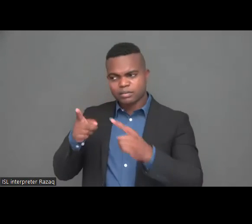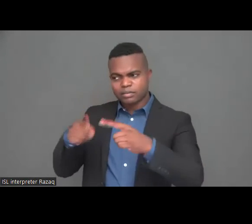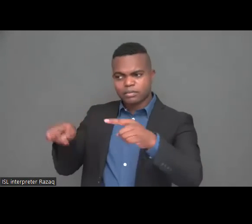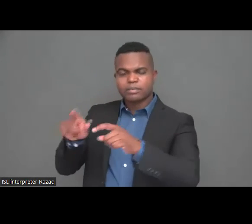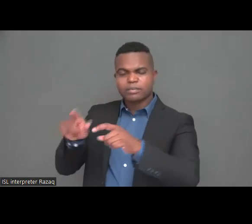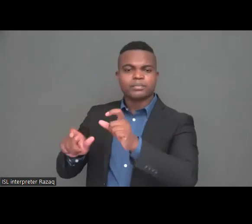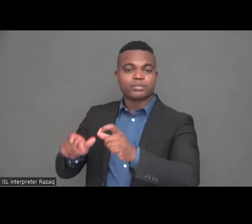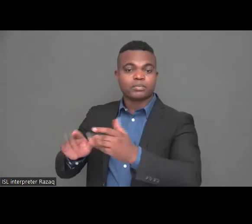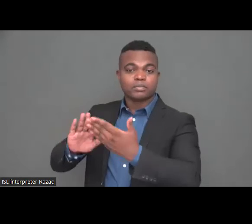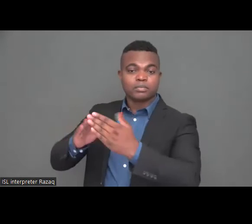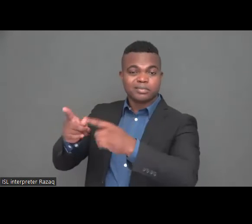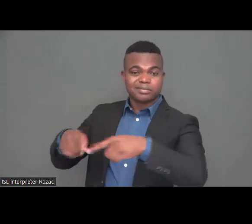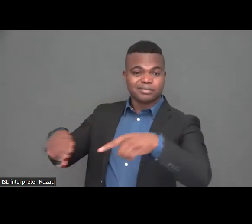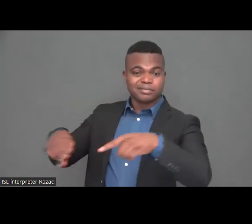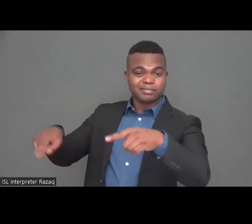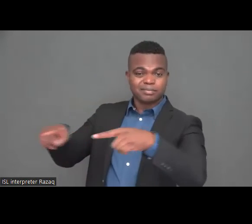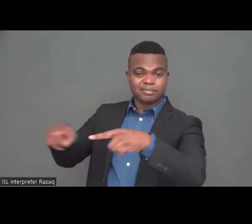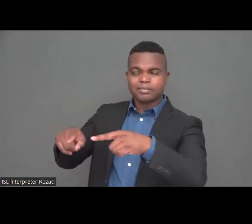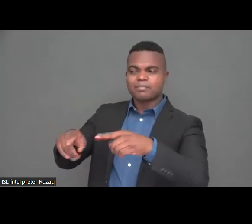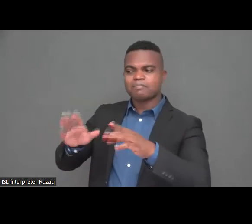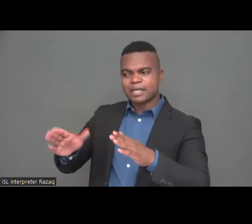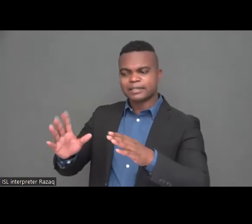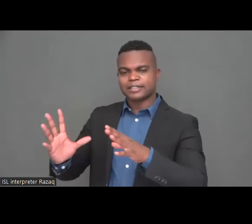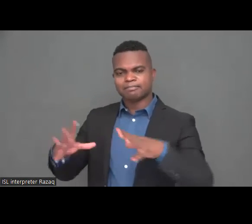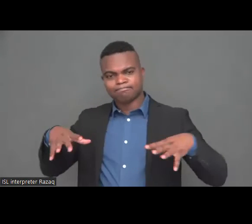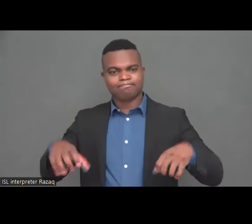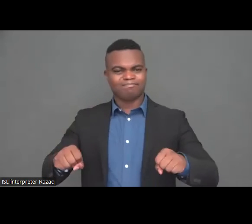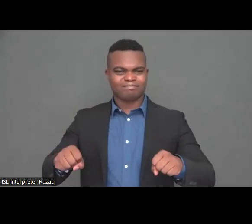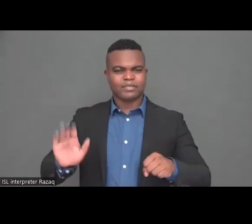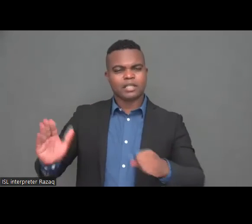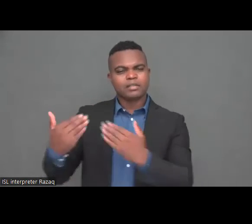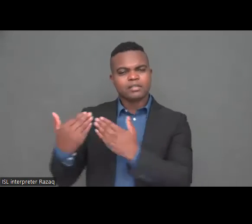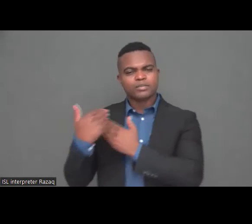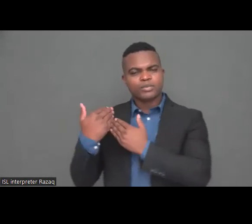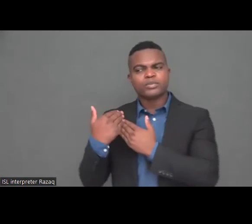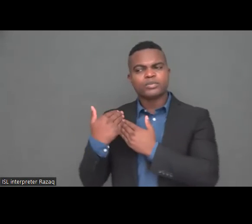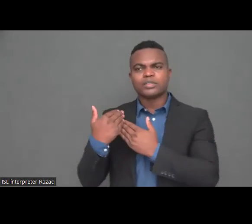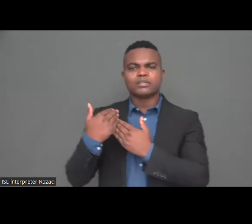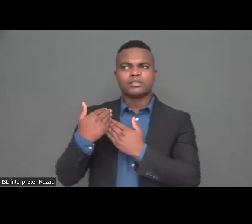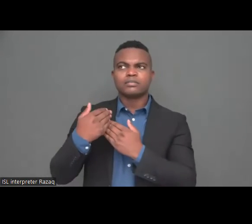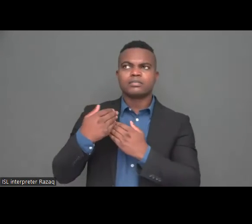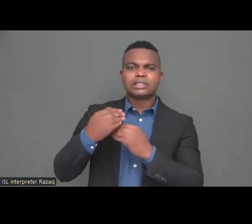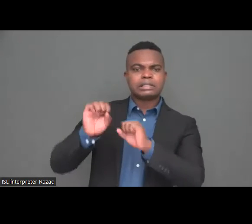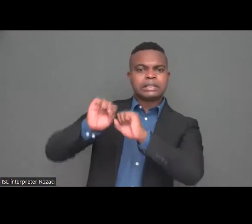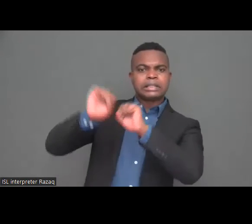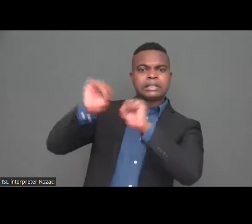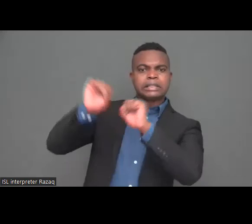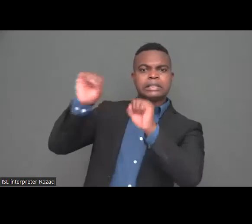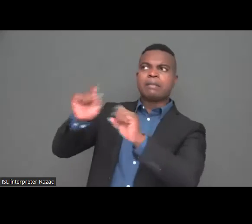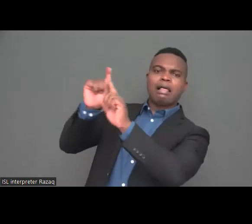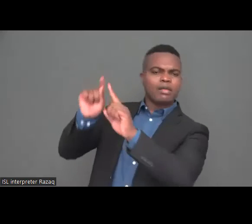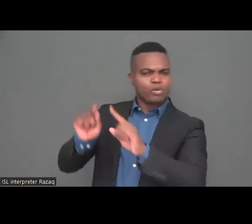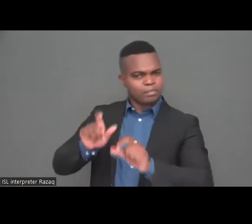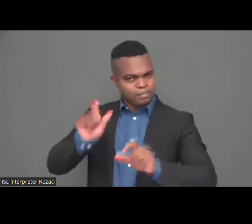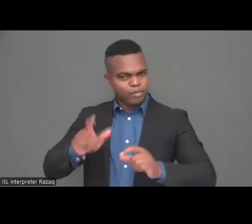and people gathering communities to be stronger and communities gathering system in order to regulate how they function and